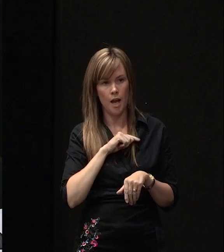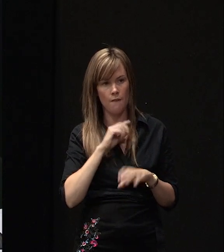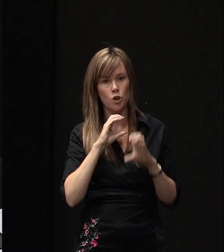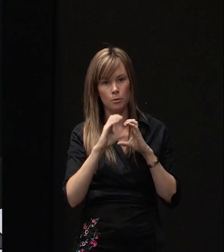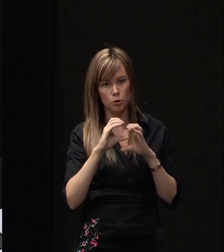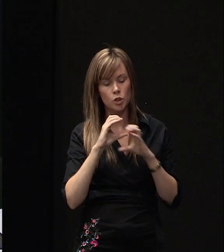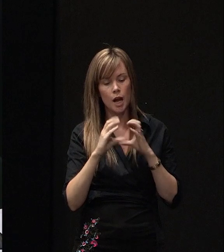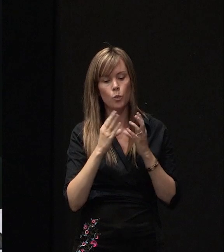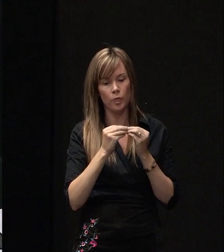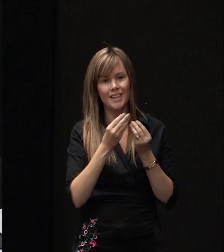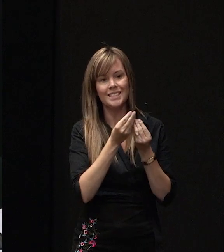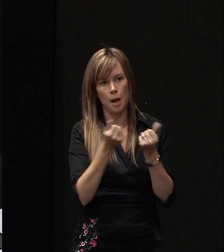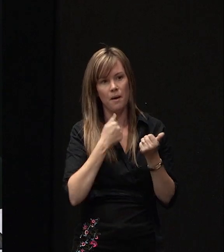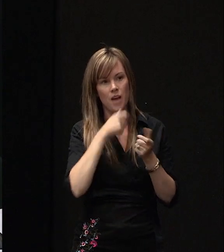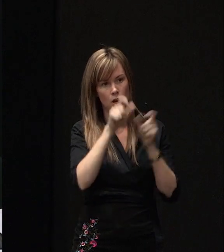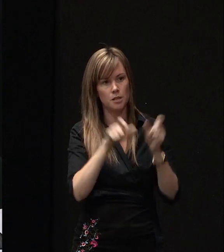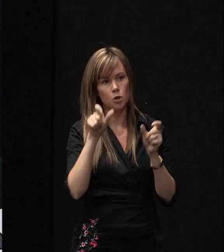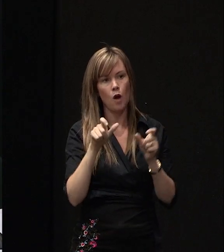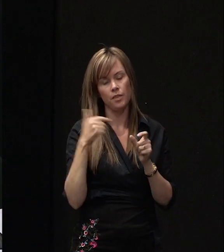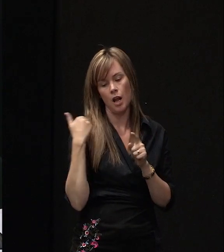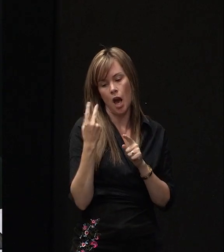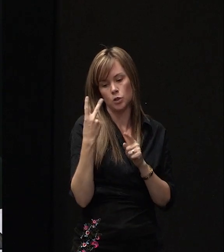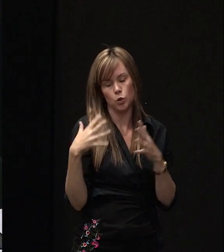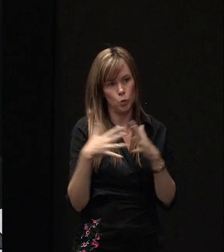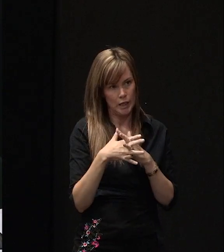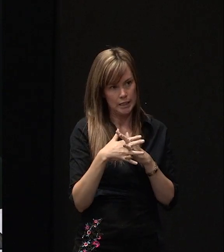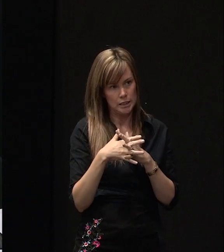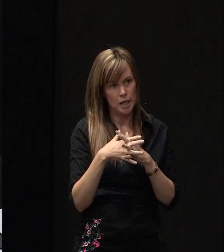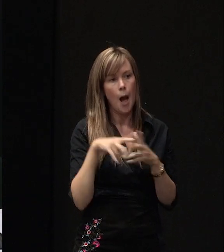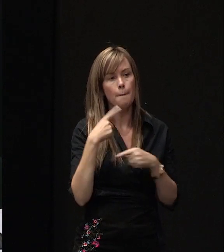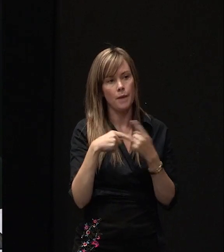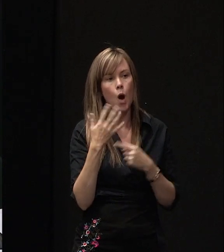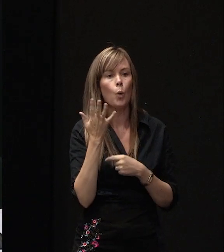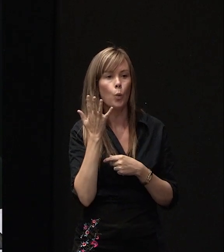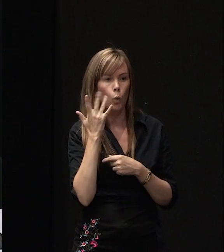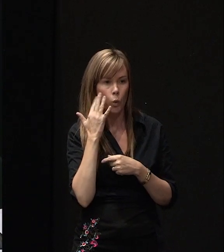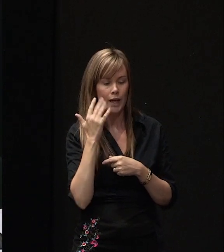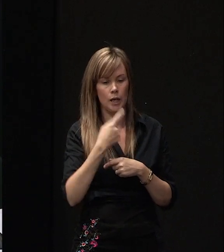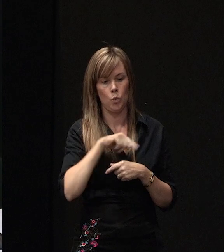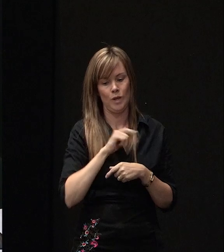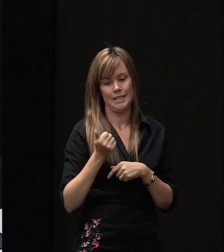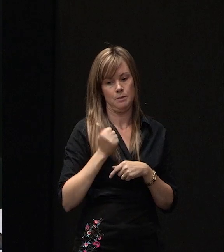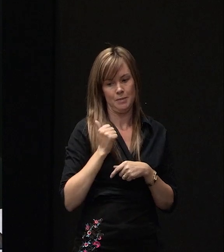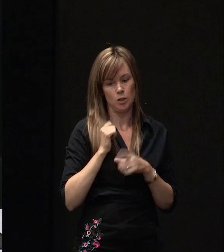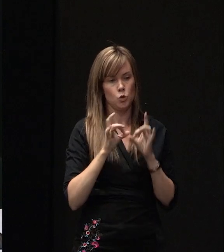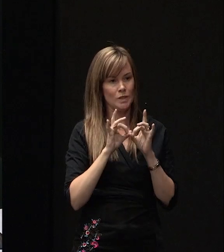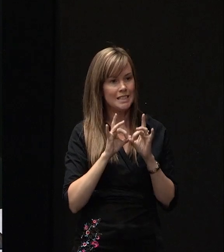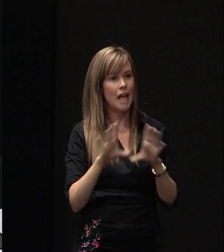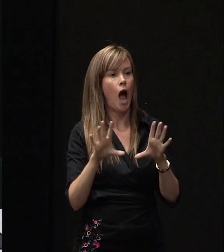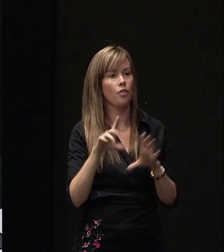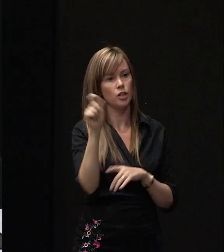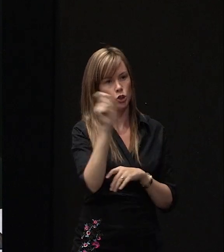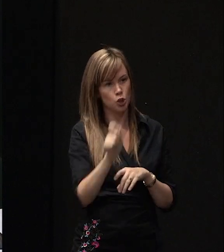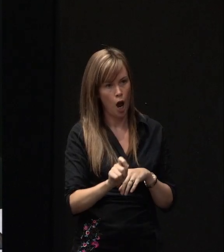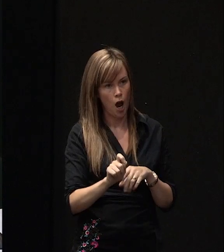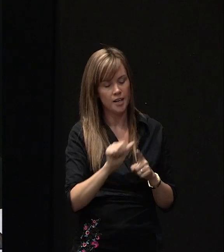some of our customers over the last couple of weeks as to when we expect to be able to commence the design